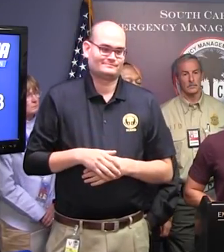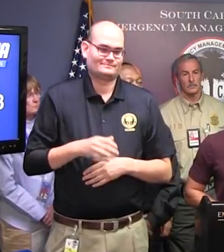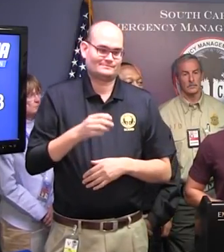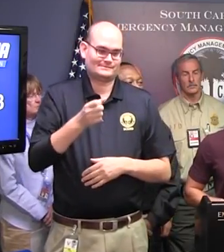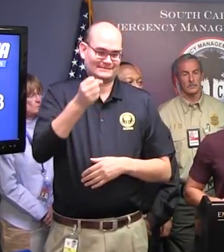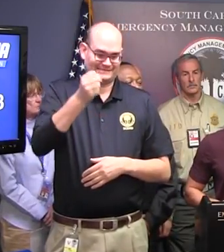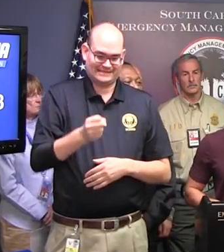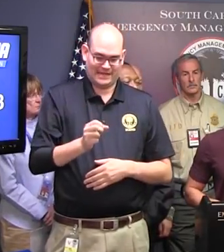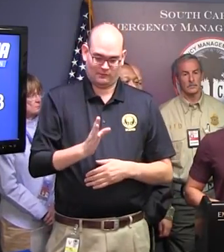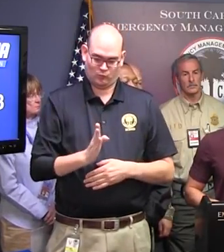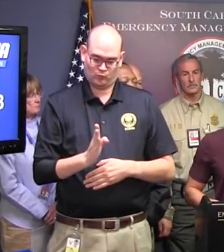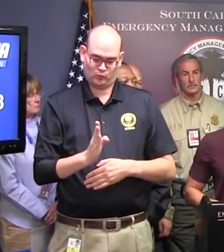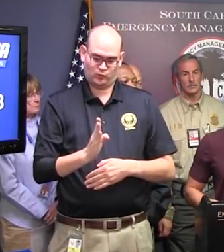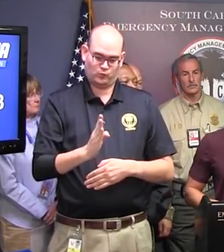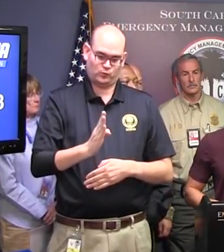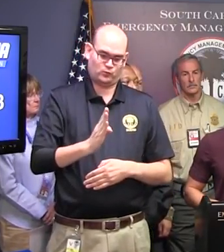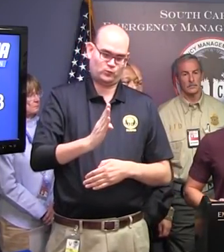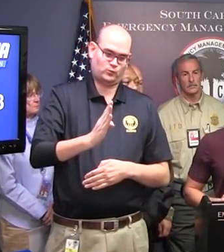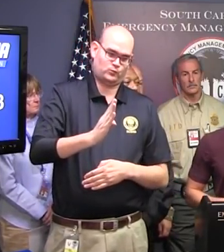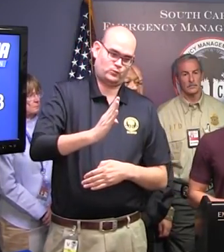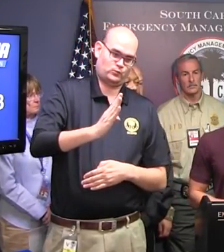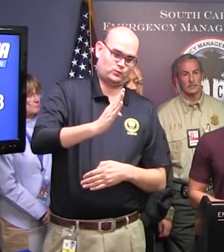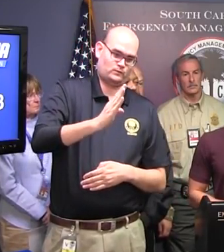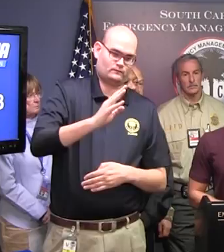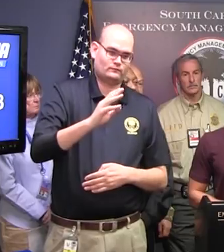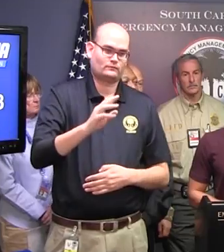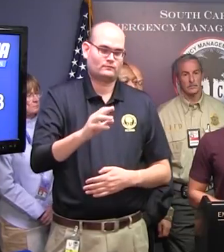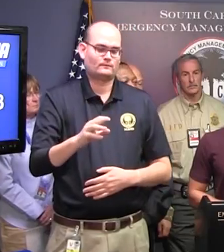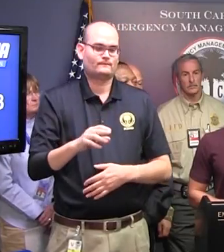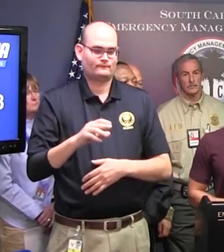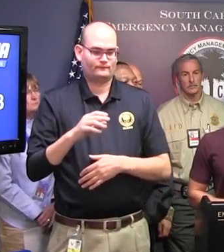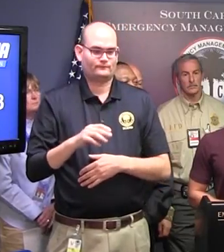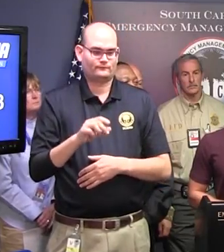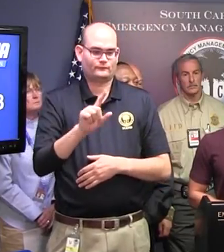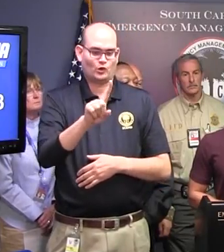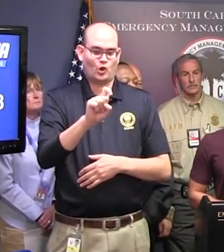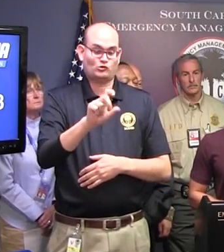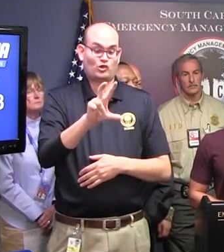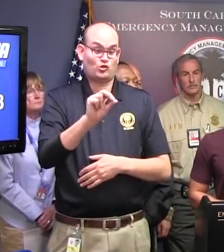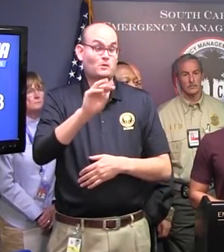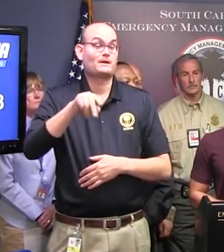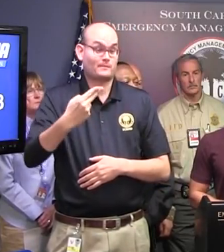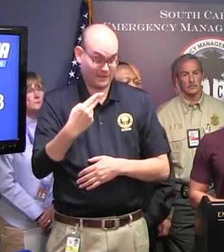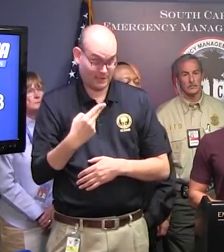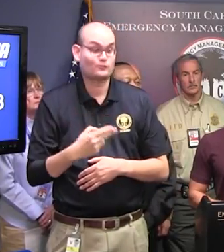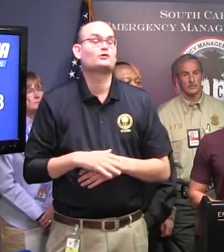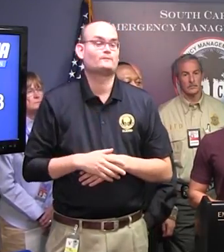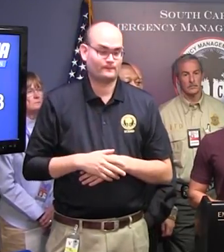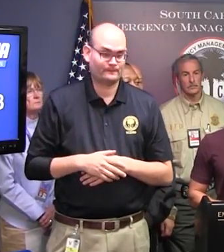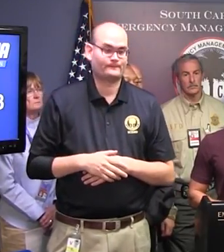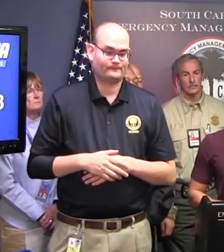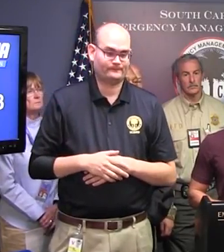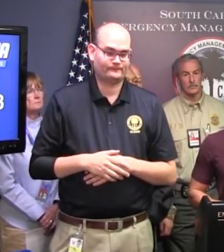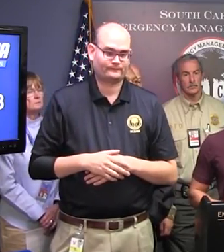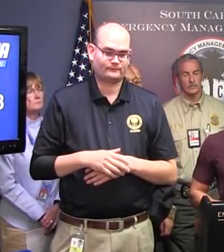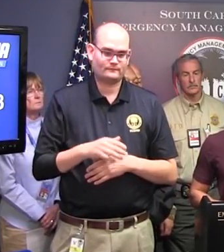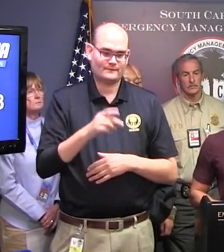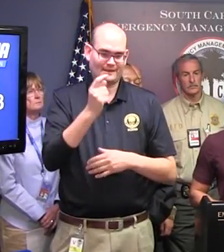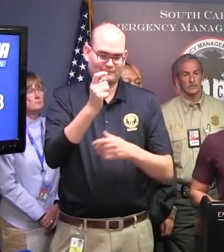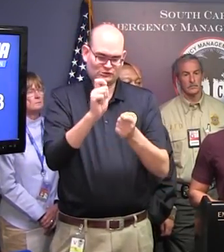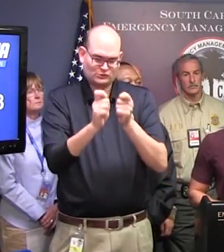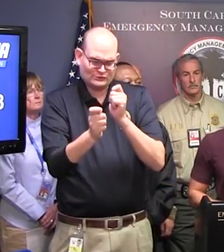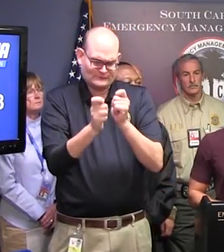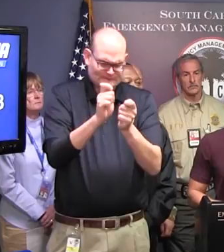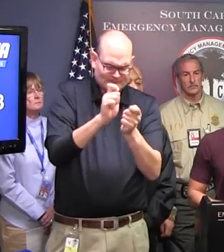still with winds of 130 miles per hour. In terms of the forecast, there's little change in terms of the overall